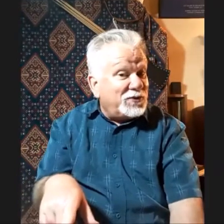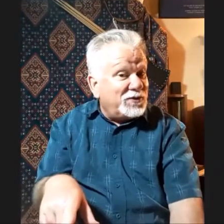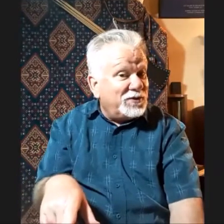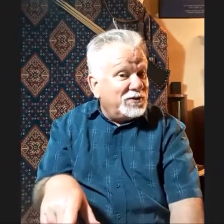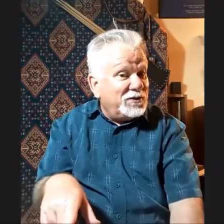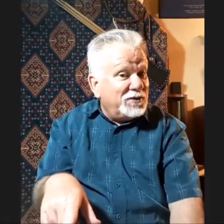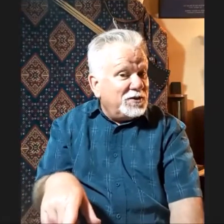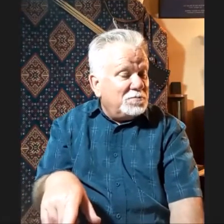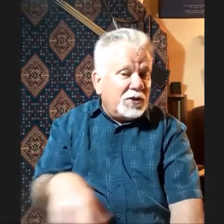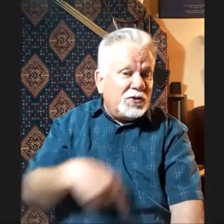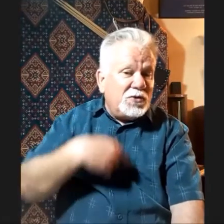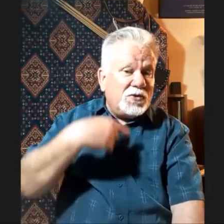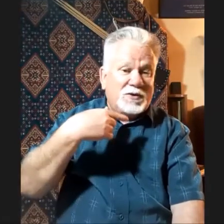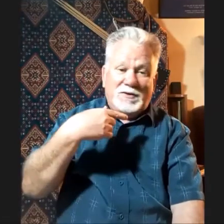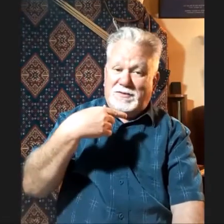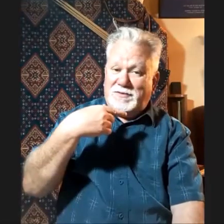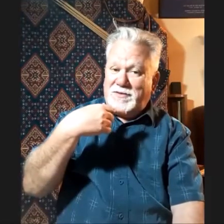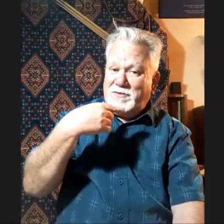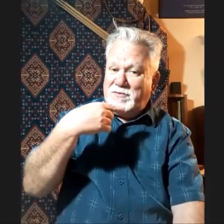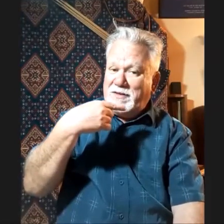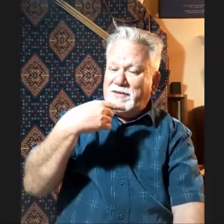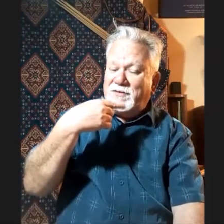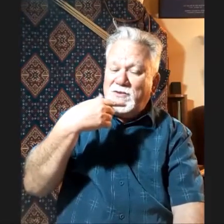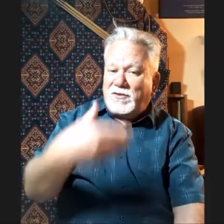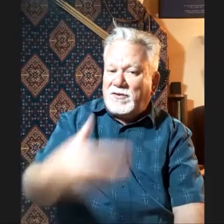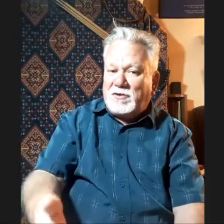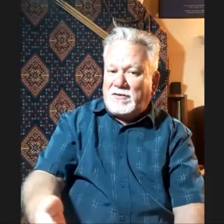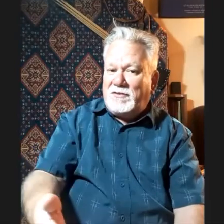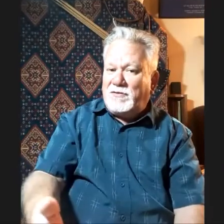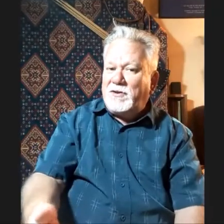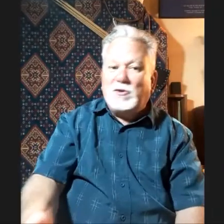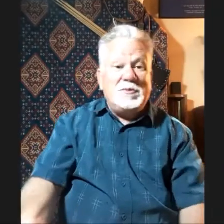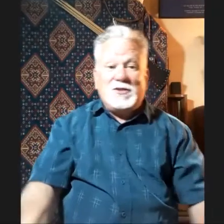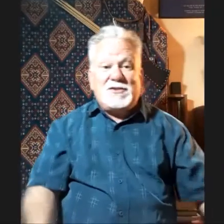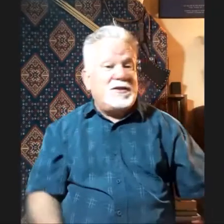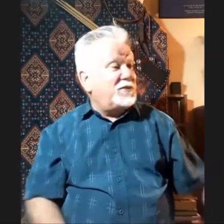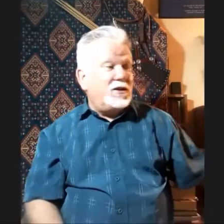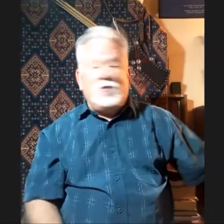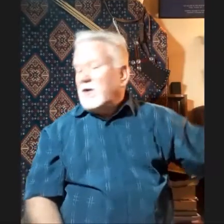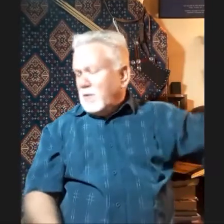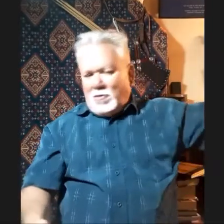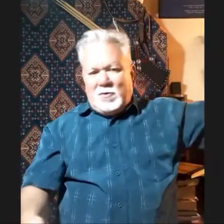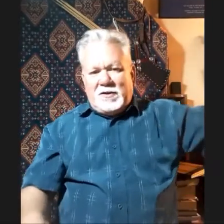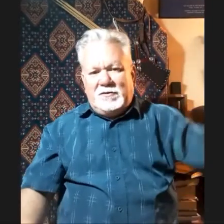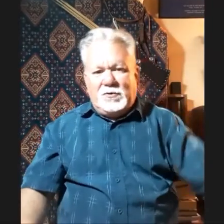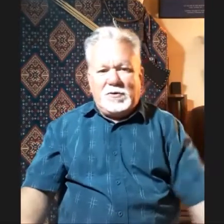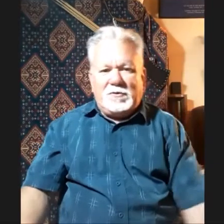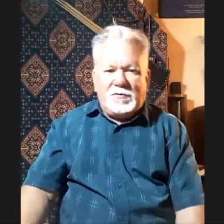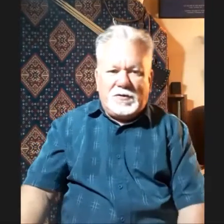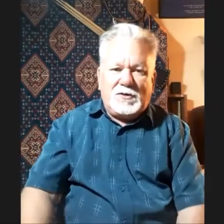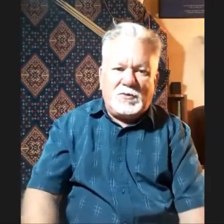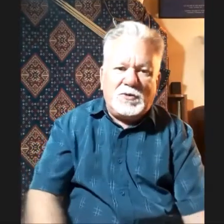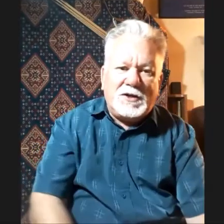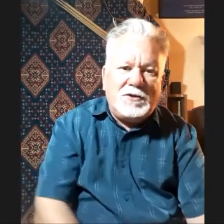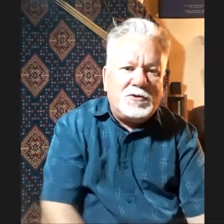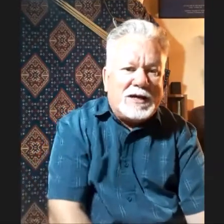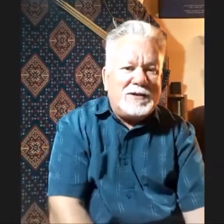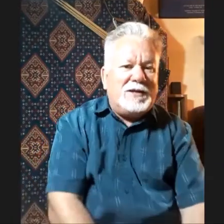but you're not, it's not as aggressive. It could be just saying, oh, if you ever visit us, we'll take you on a hunt and